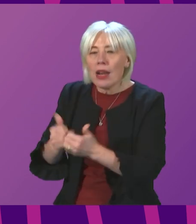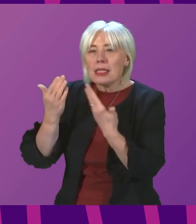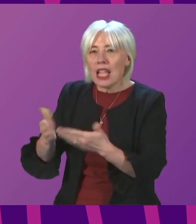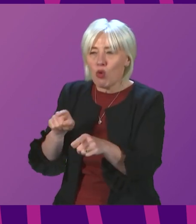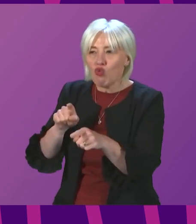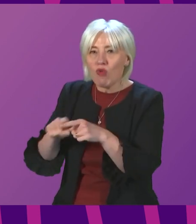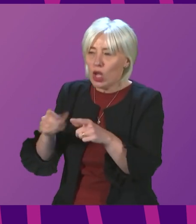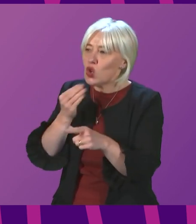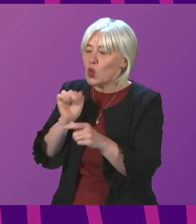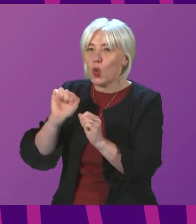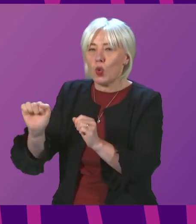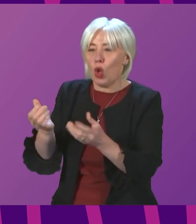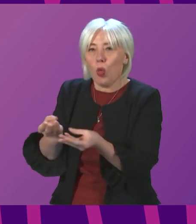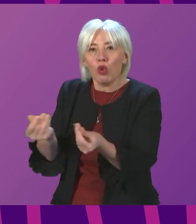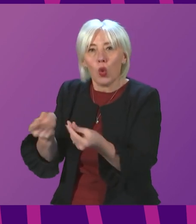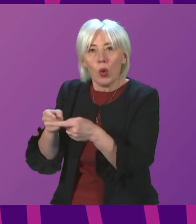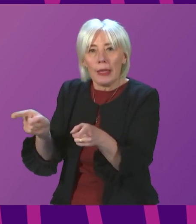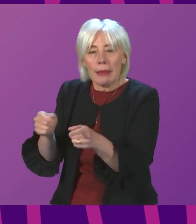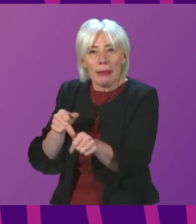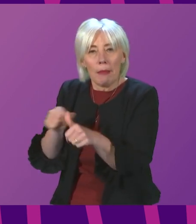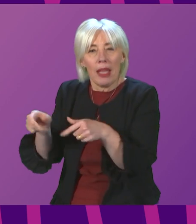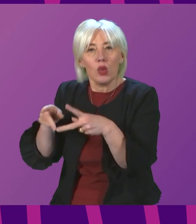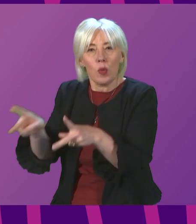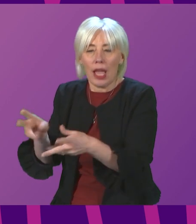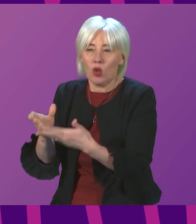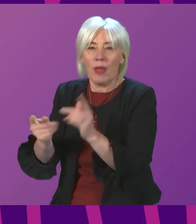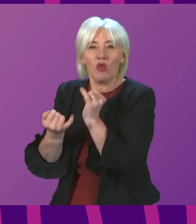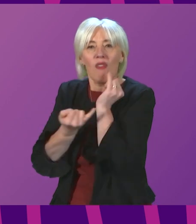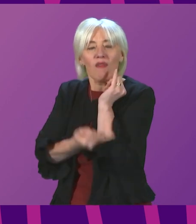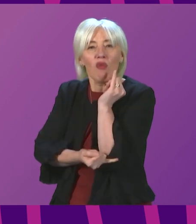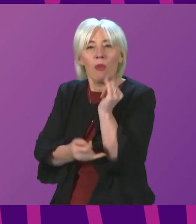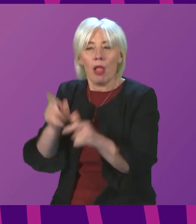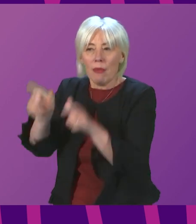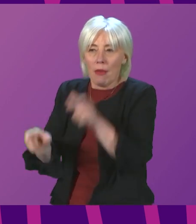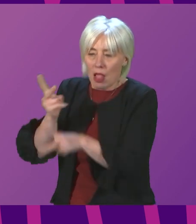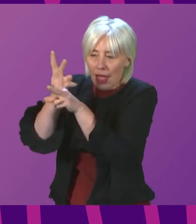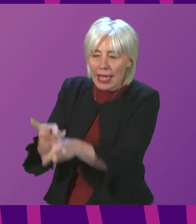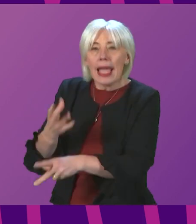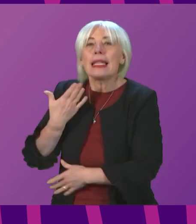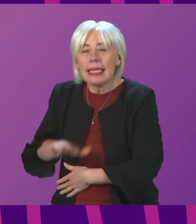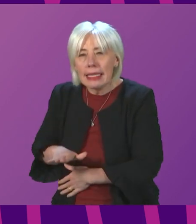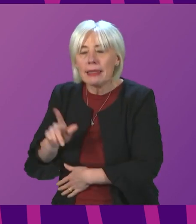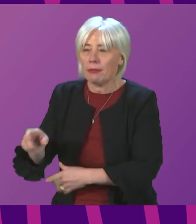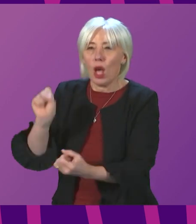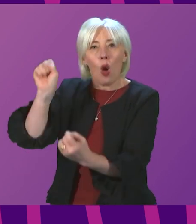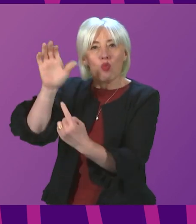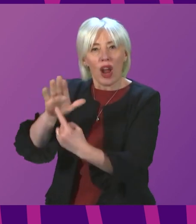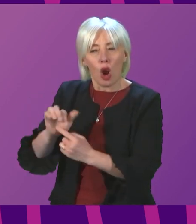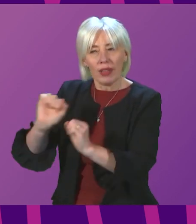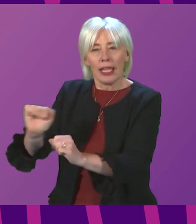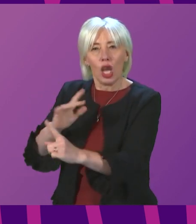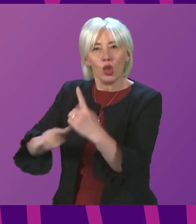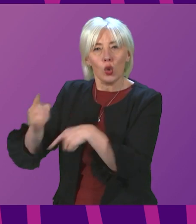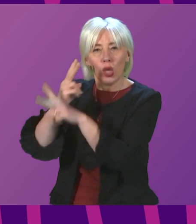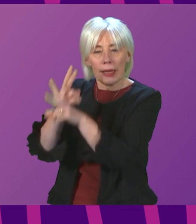maximise the resources available for social care, so that vulnerable people get the care they need. In order to give priority to social care,